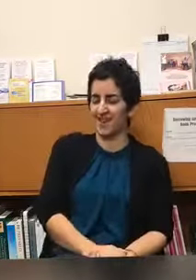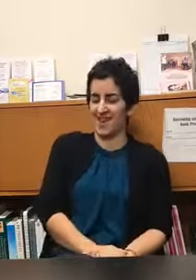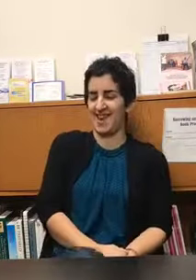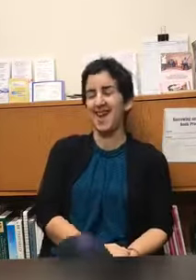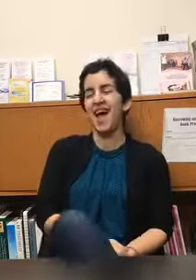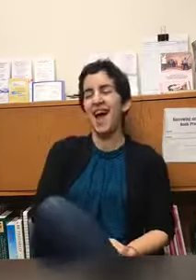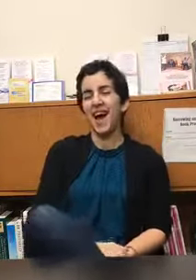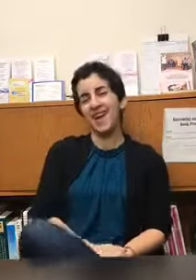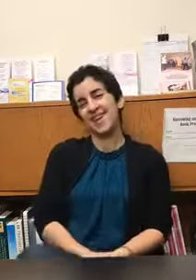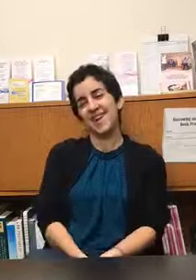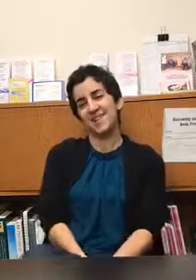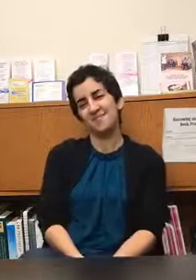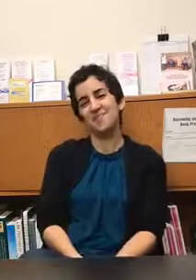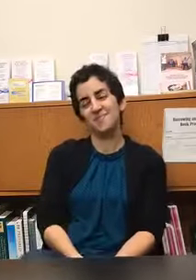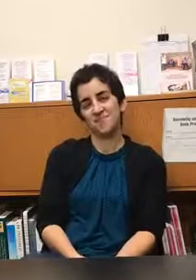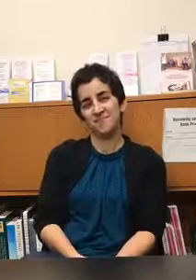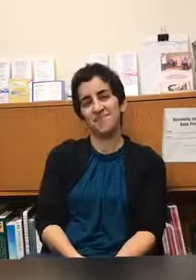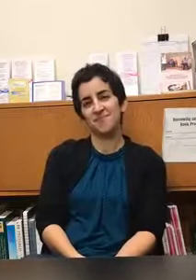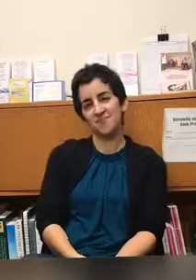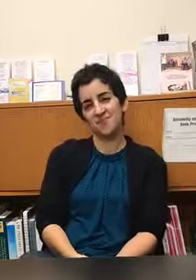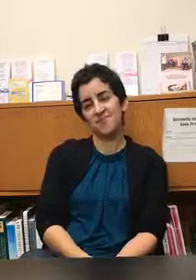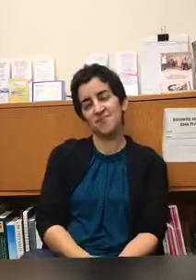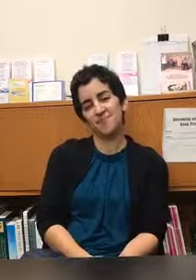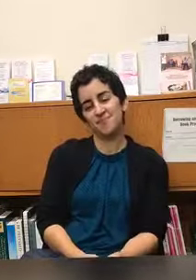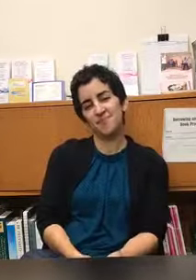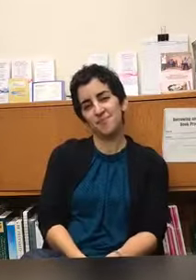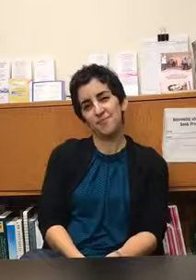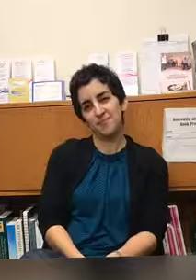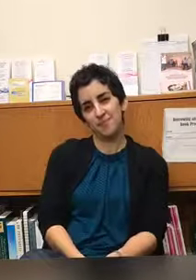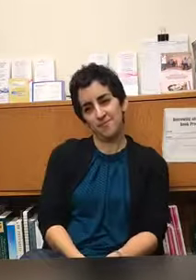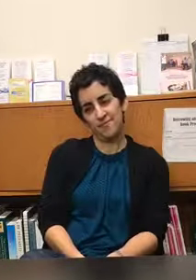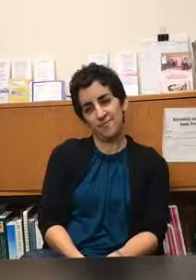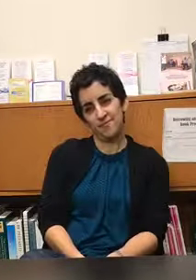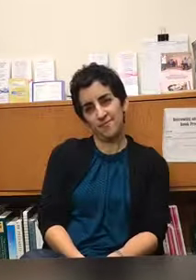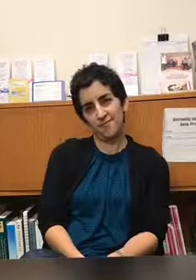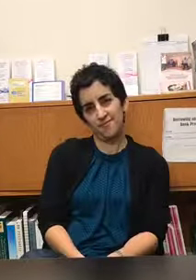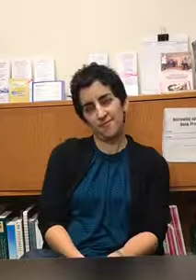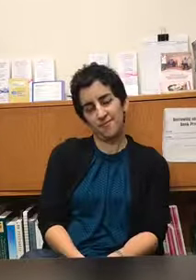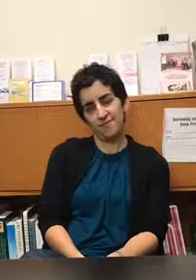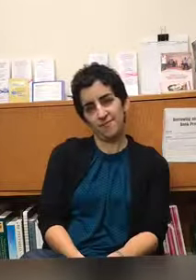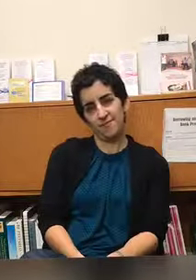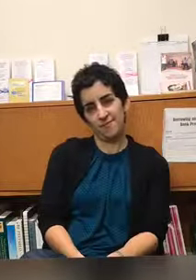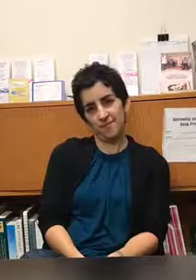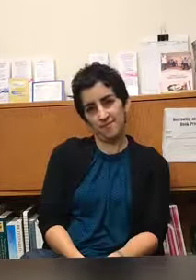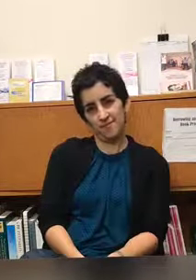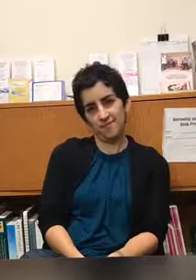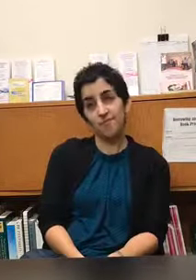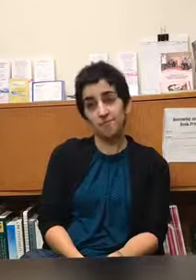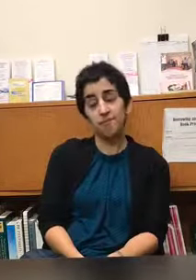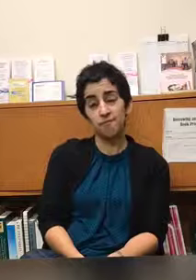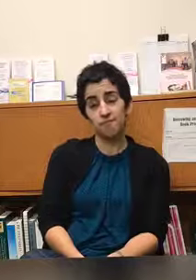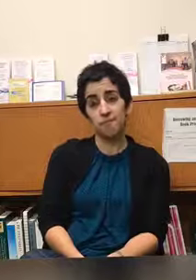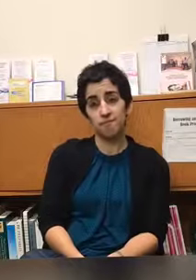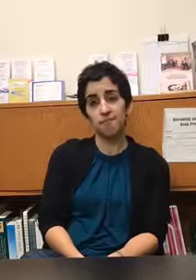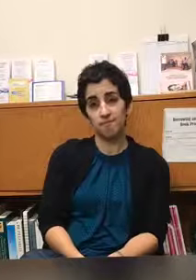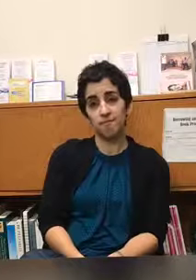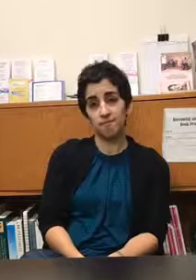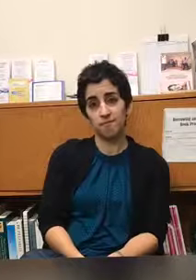yeah so would you be willing to demonstrate something for us maybe some mindfulness